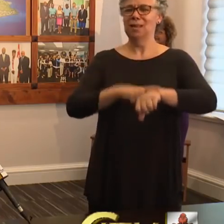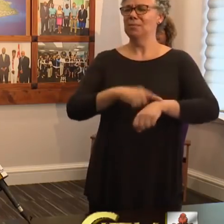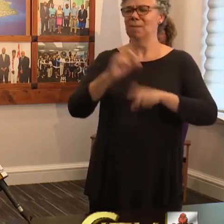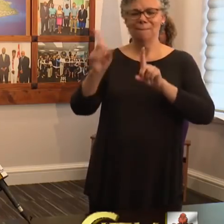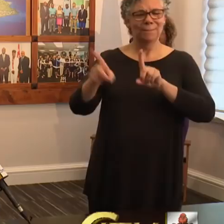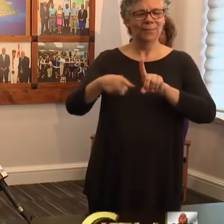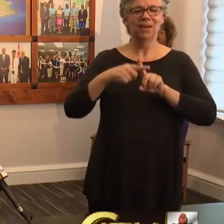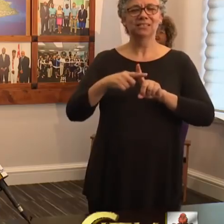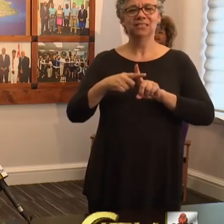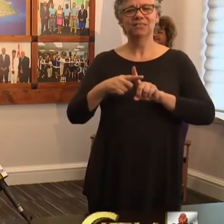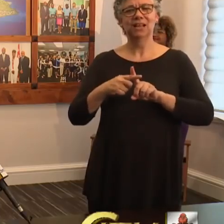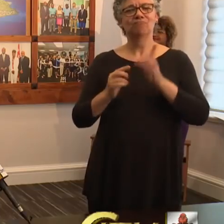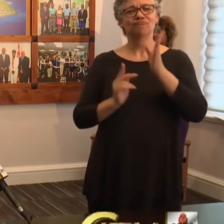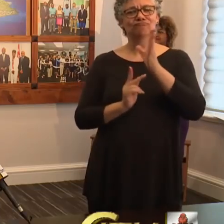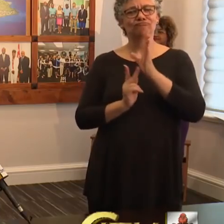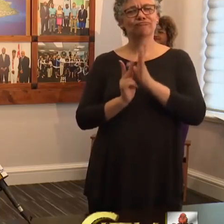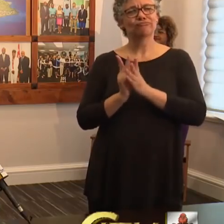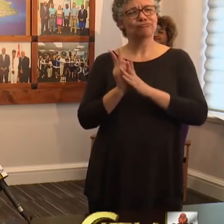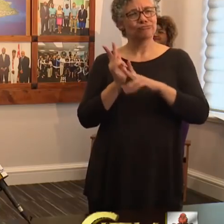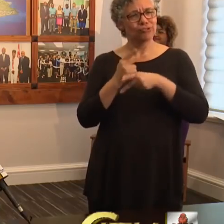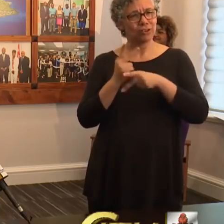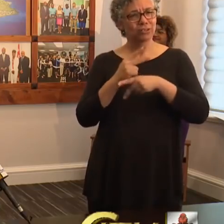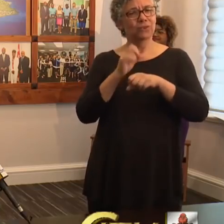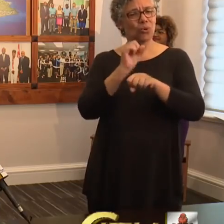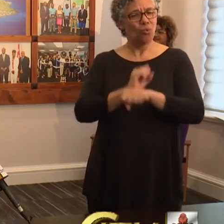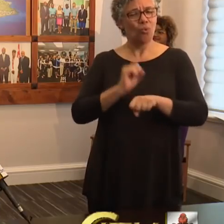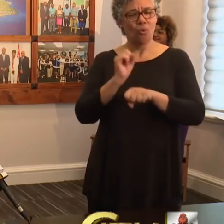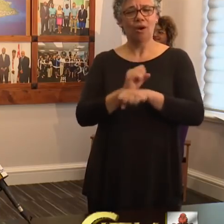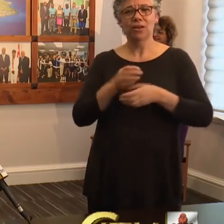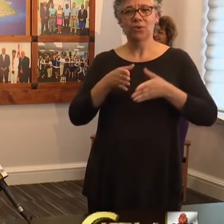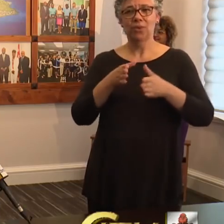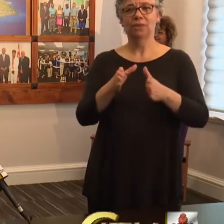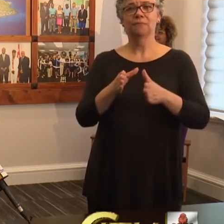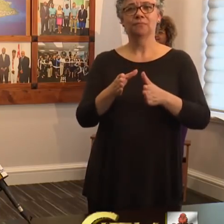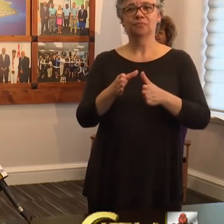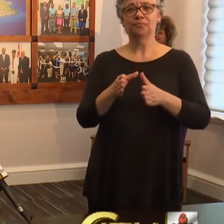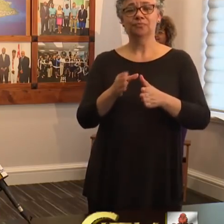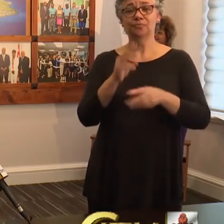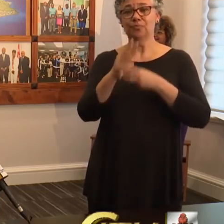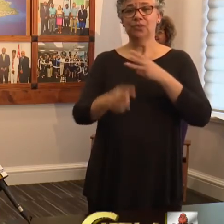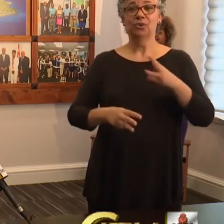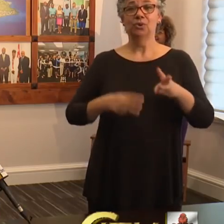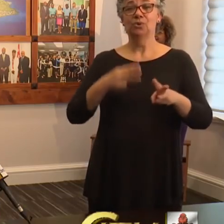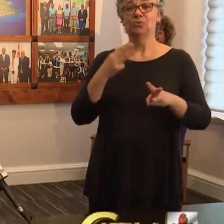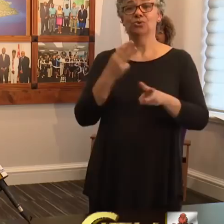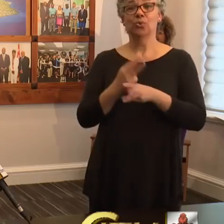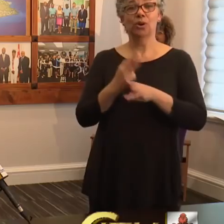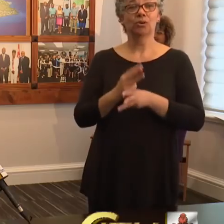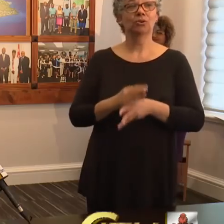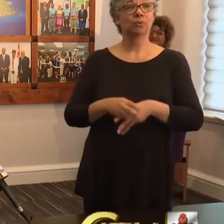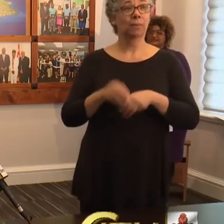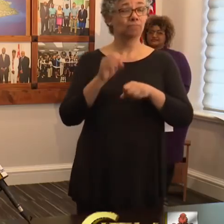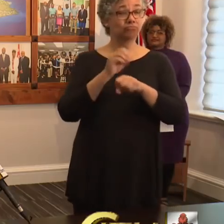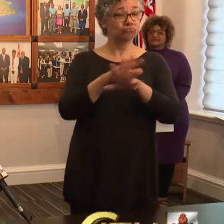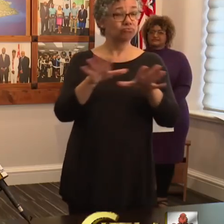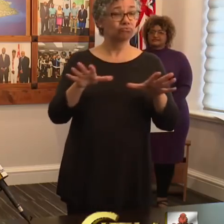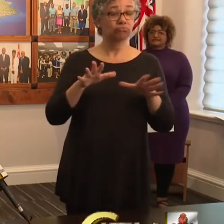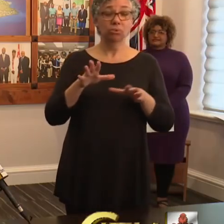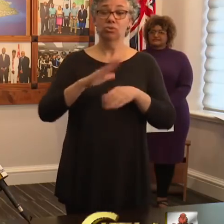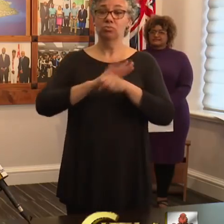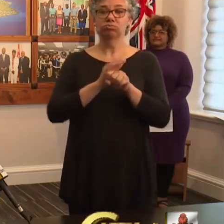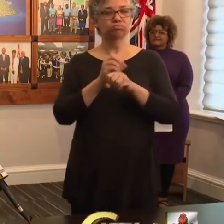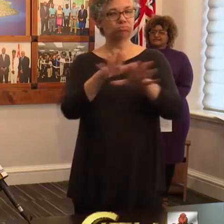and productive manner. The world post-COVID-19 will be unlike anything we have seen.